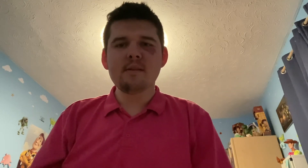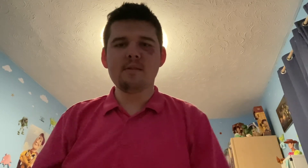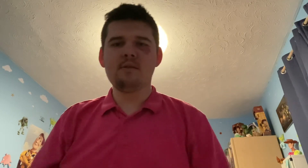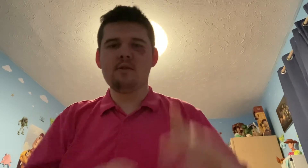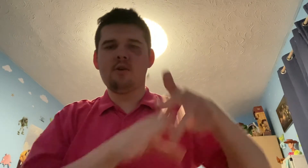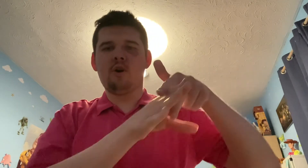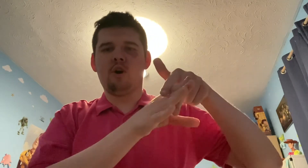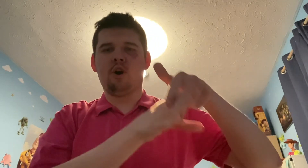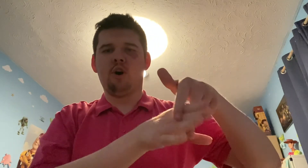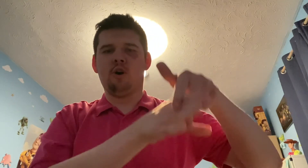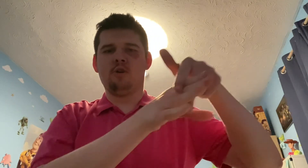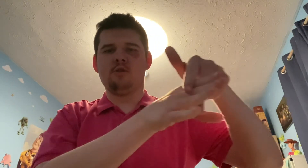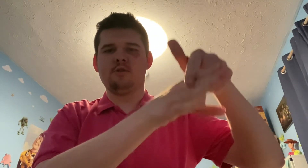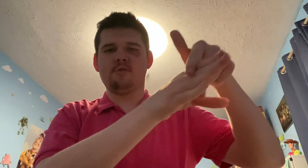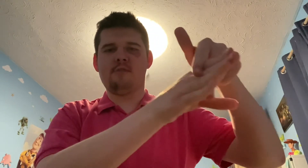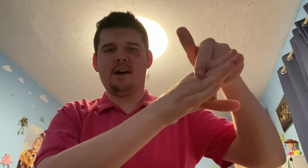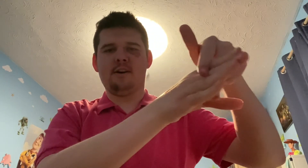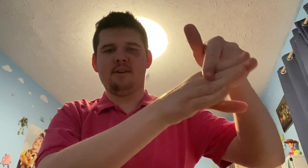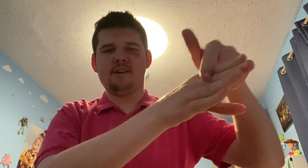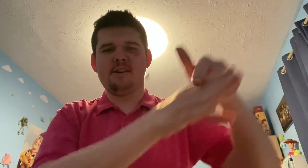Horse riding.